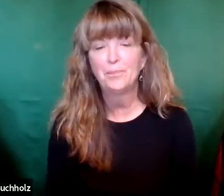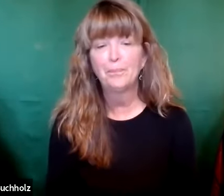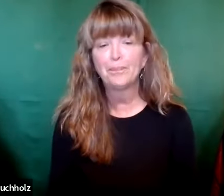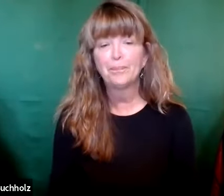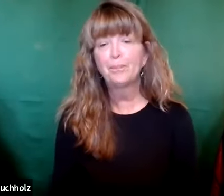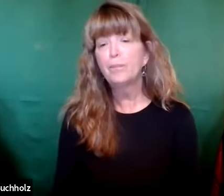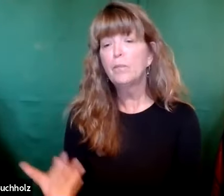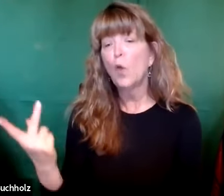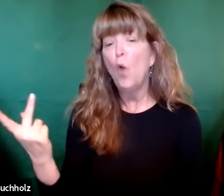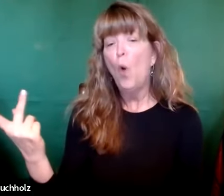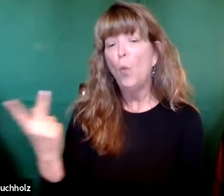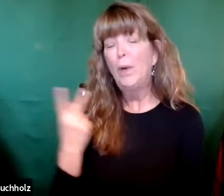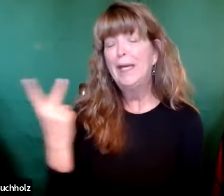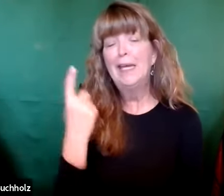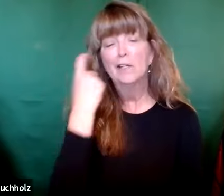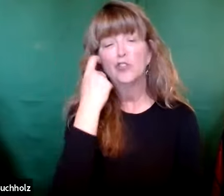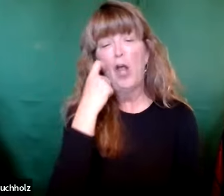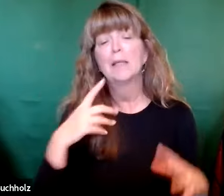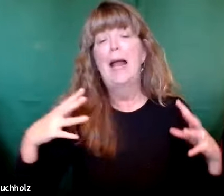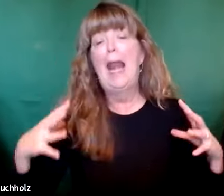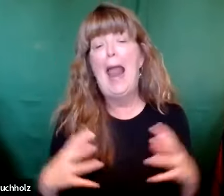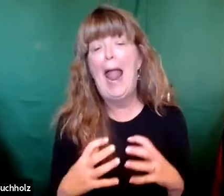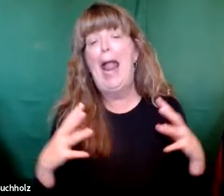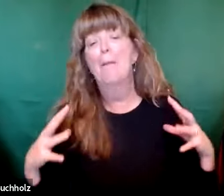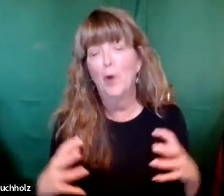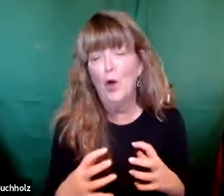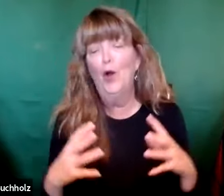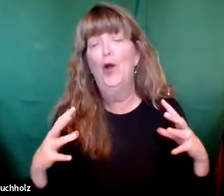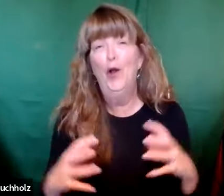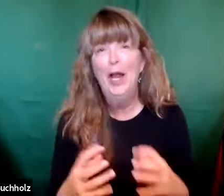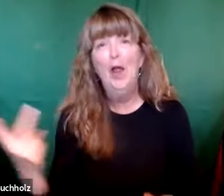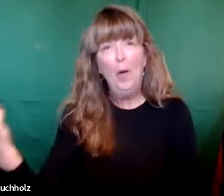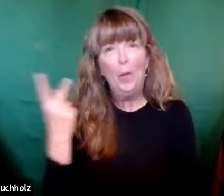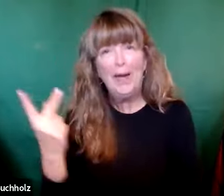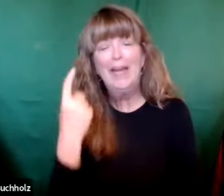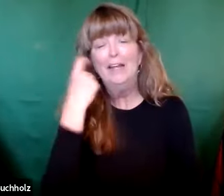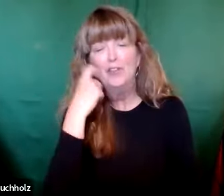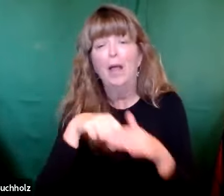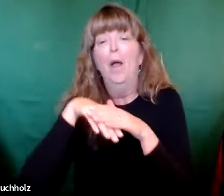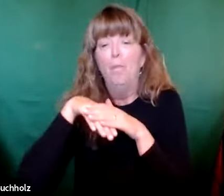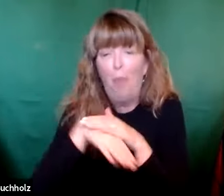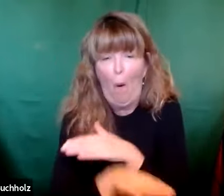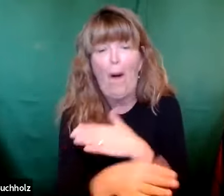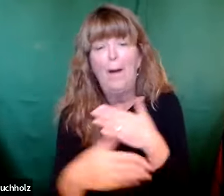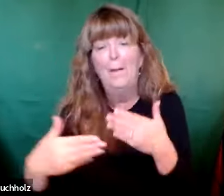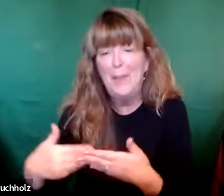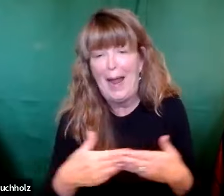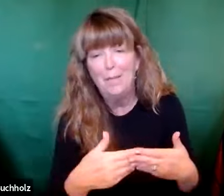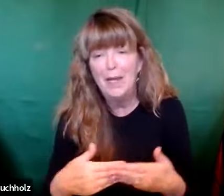So Elizabeth should probably said, well, we just went through labor and we just bore